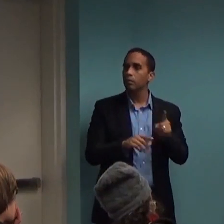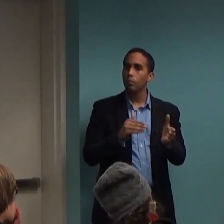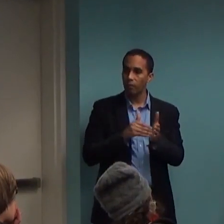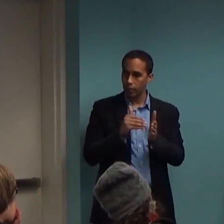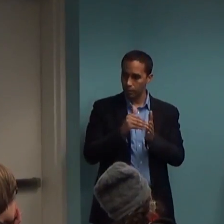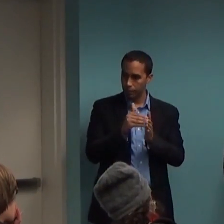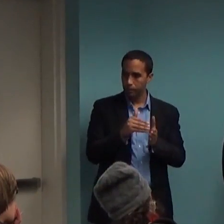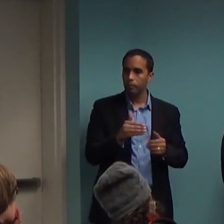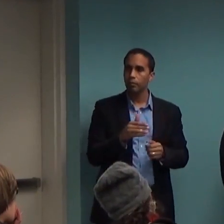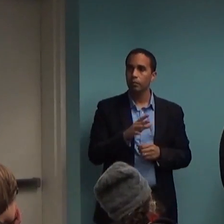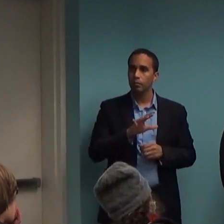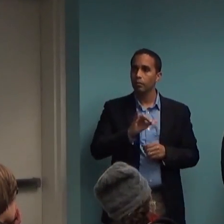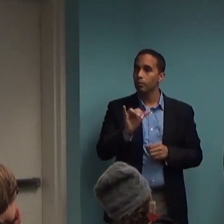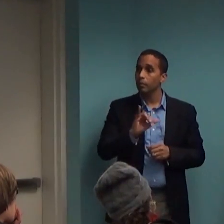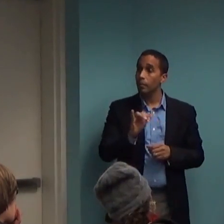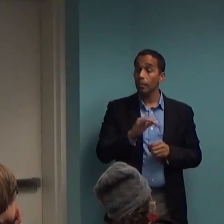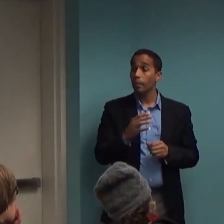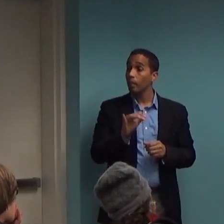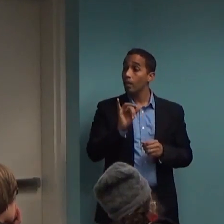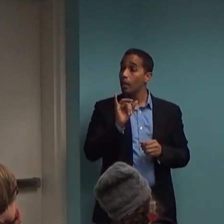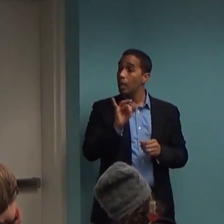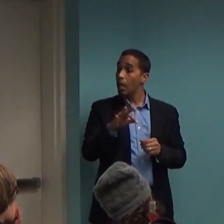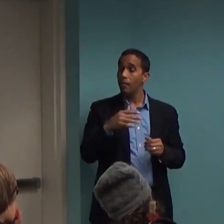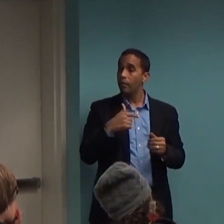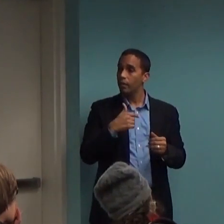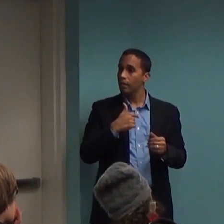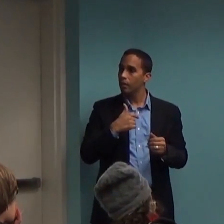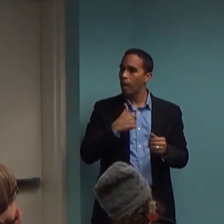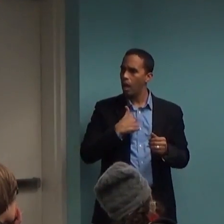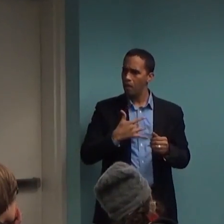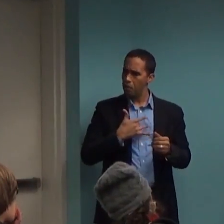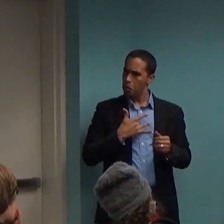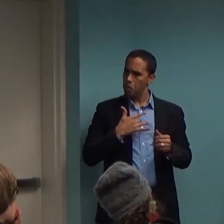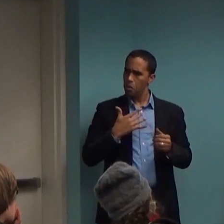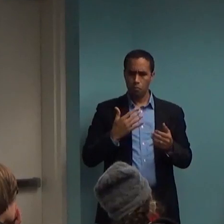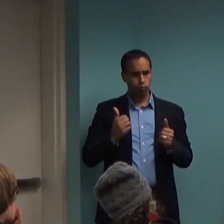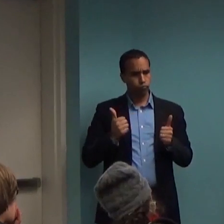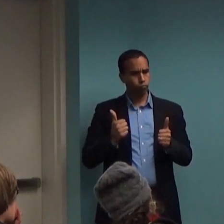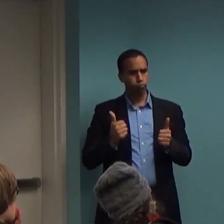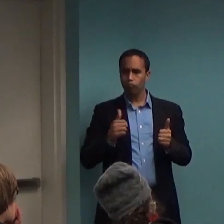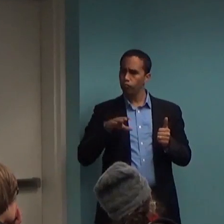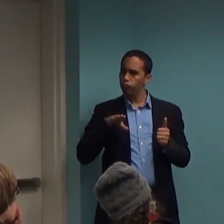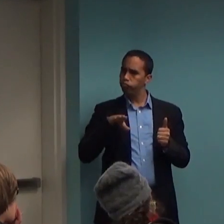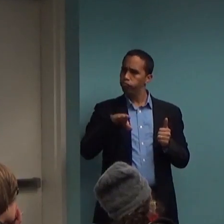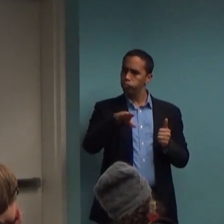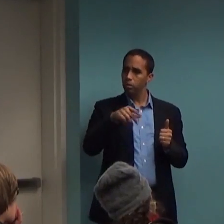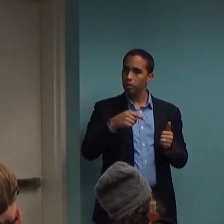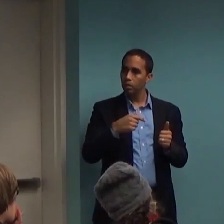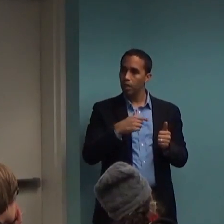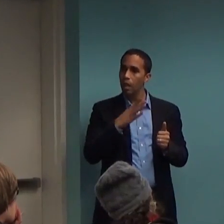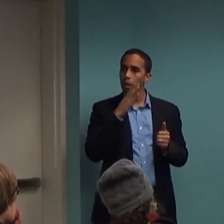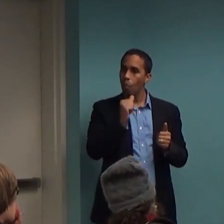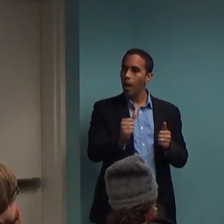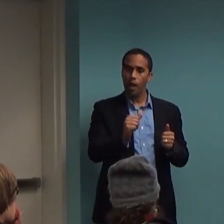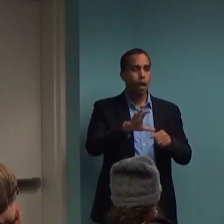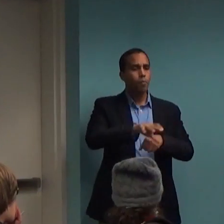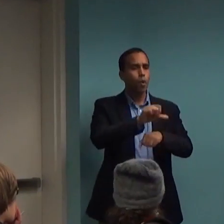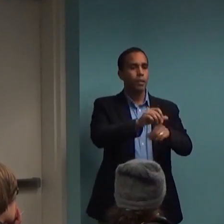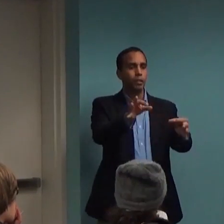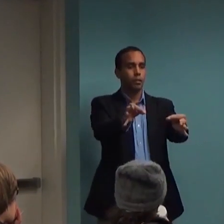Ask for an earlier appointment if your symptoms seem to be reduced and stable. So if it seems that you're doing pretty well and you go,